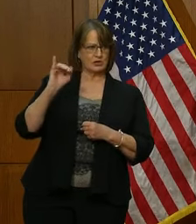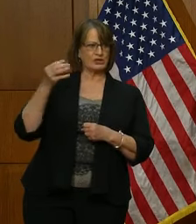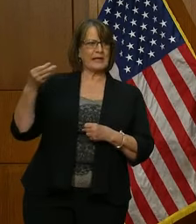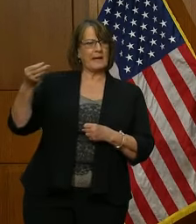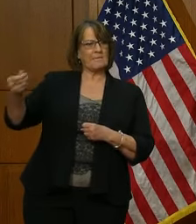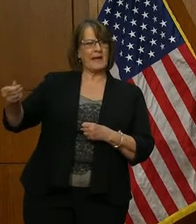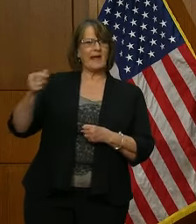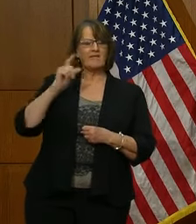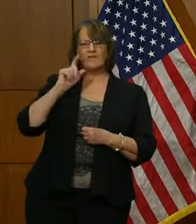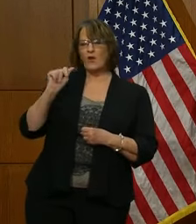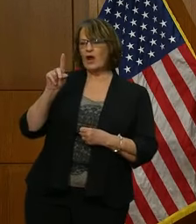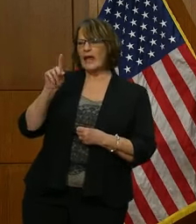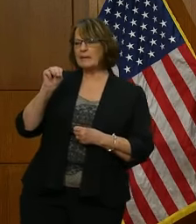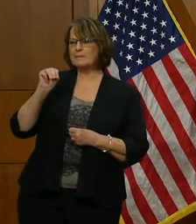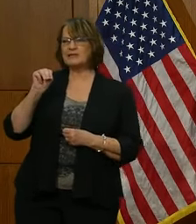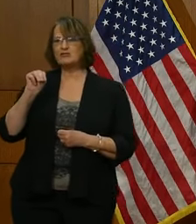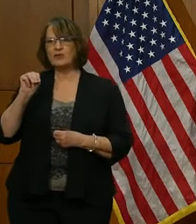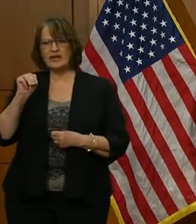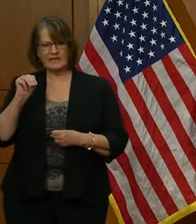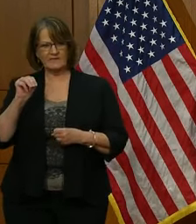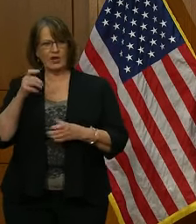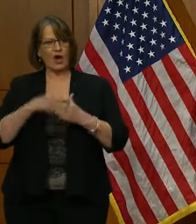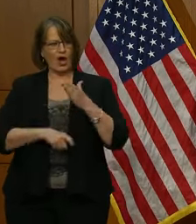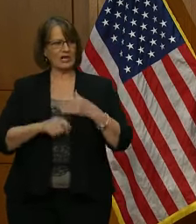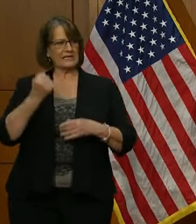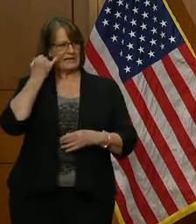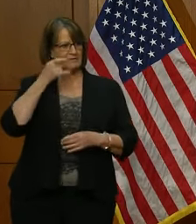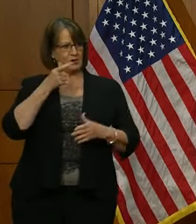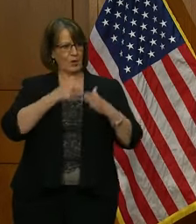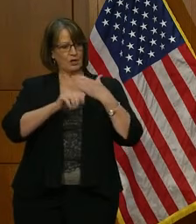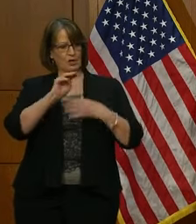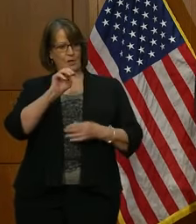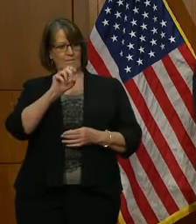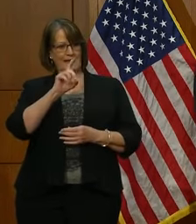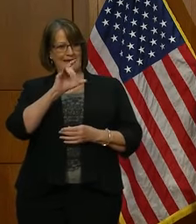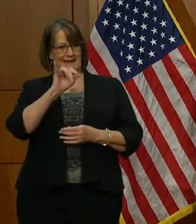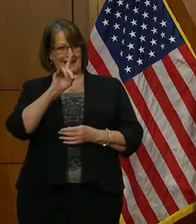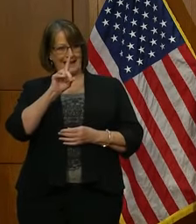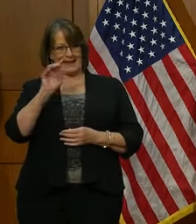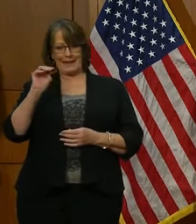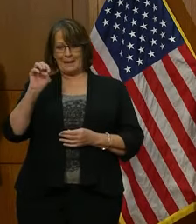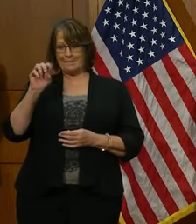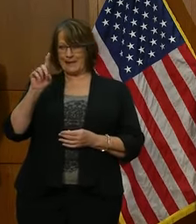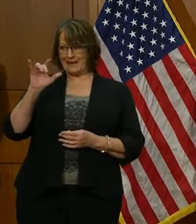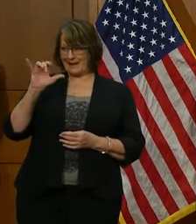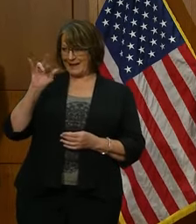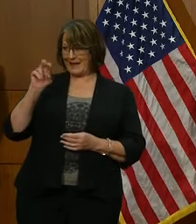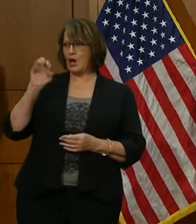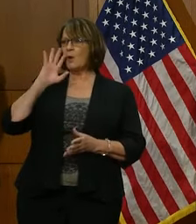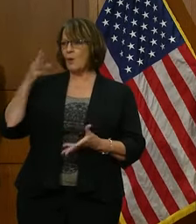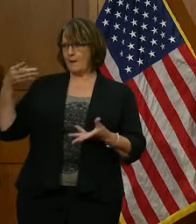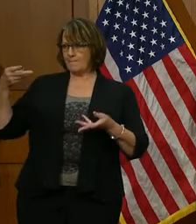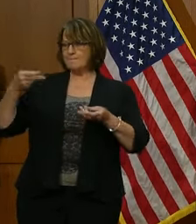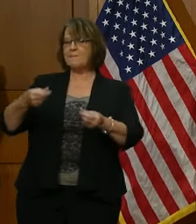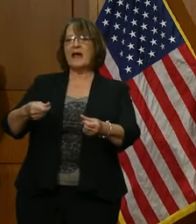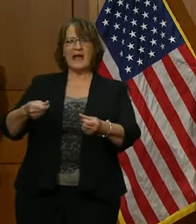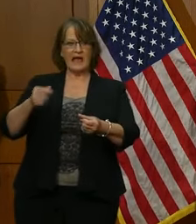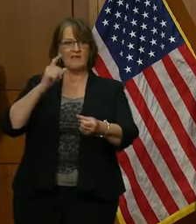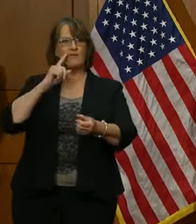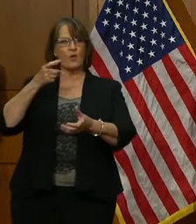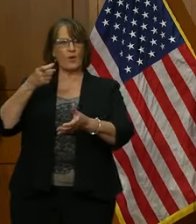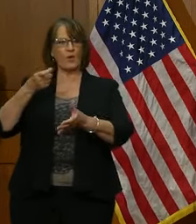costs. If you are Medicaid and Medicare, they will pay for the administrative costs.